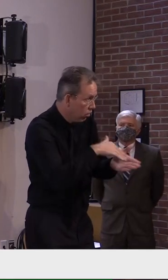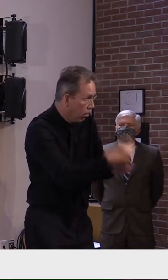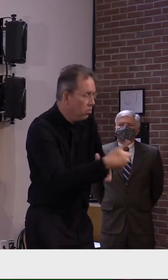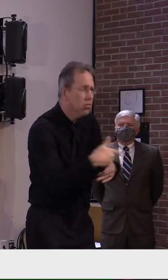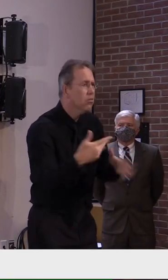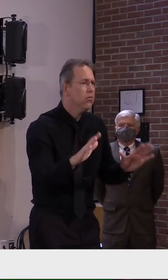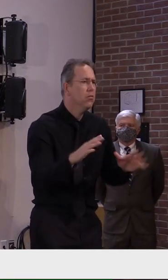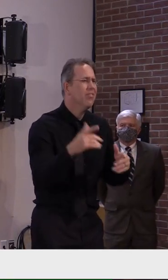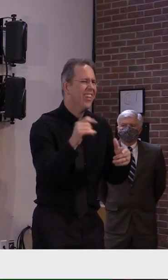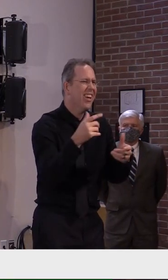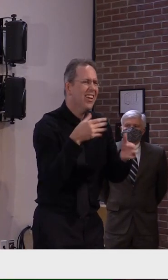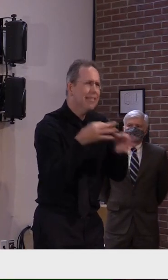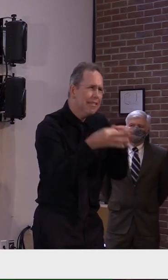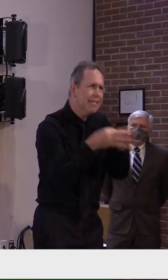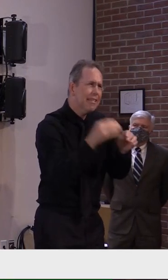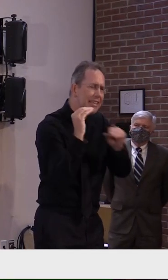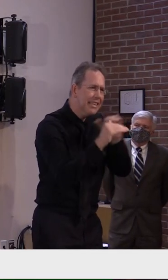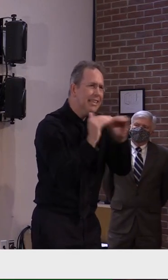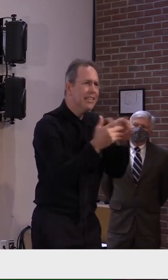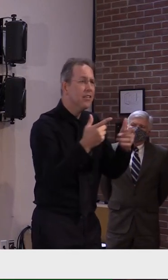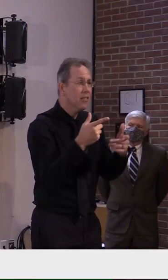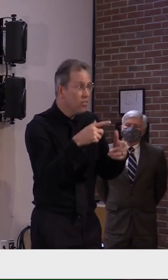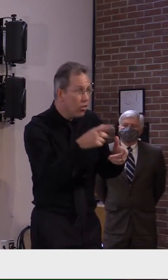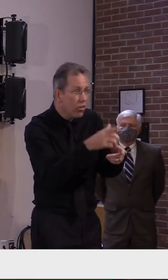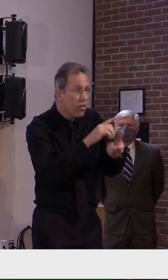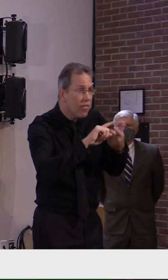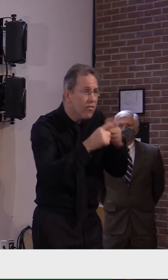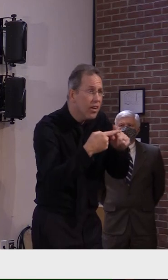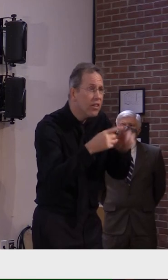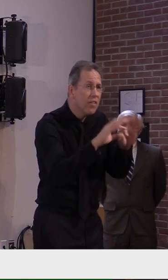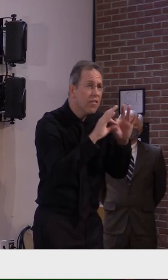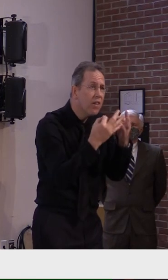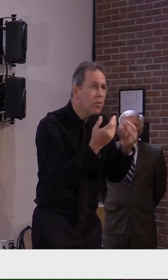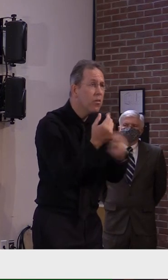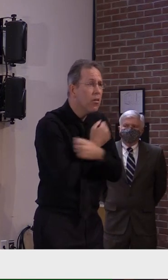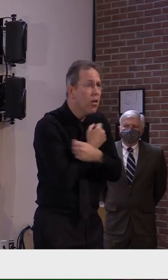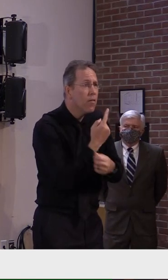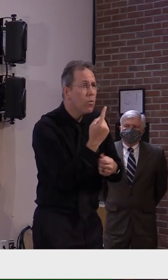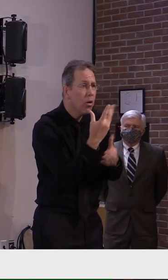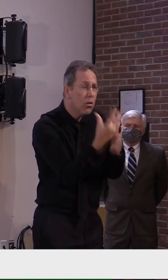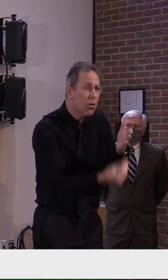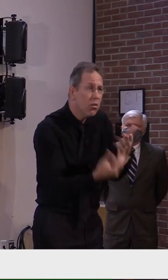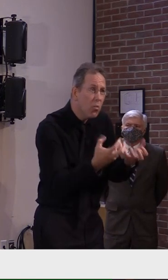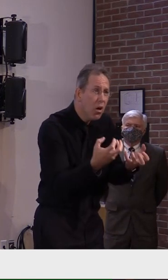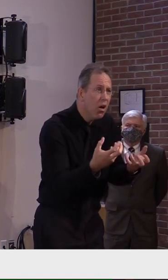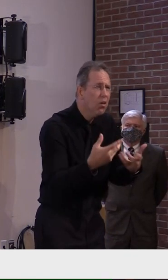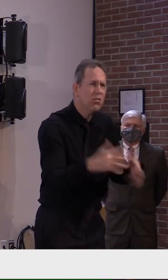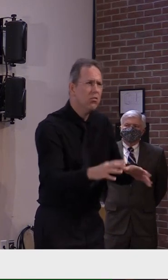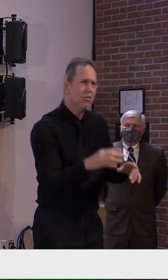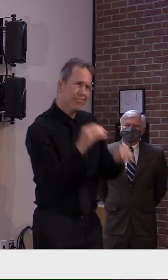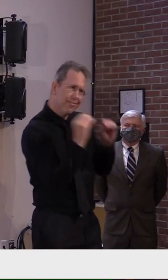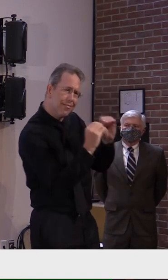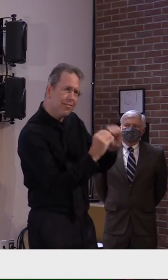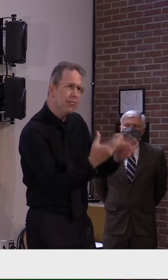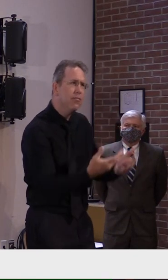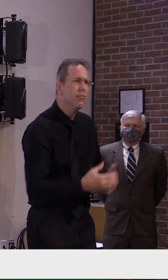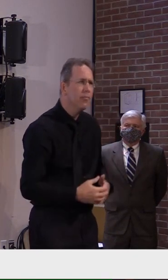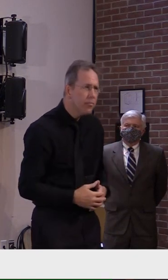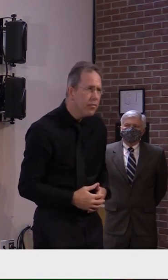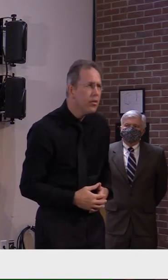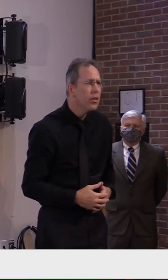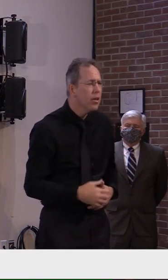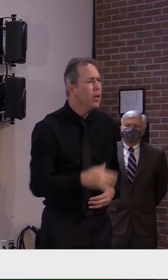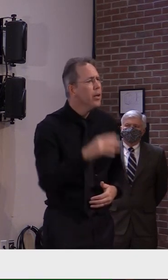members and or our friends or our neighbors uh when when i don't know how you know each and every one of us uh